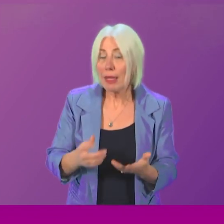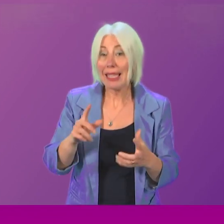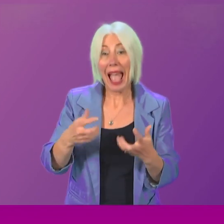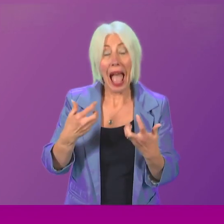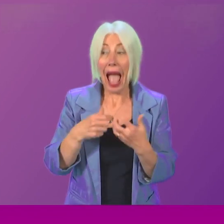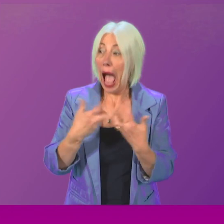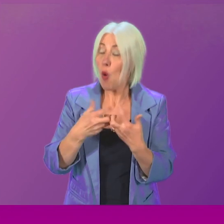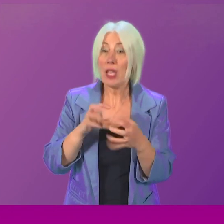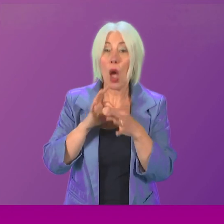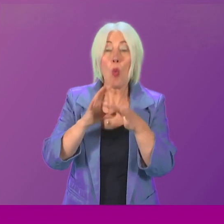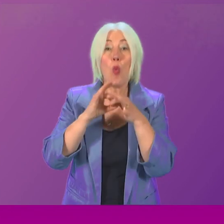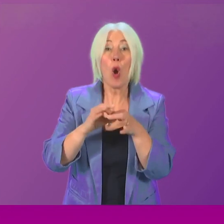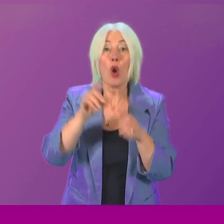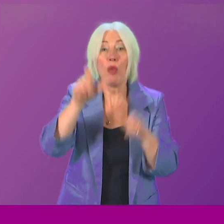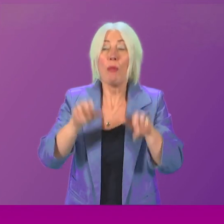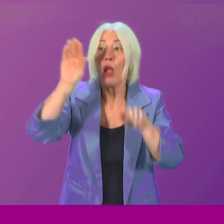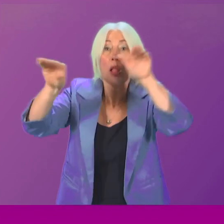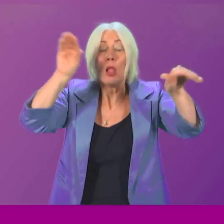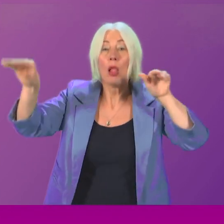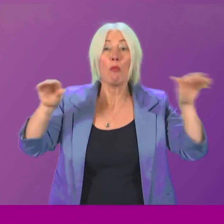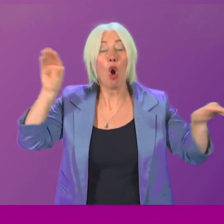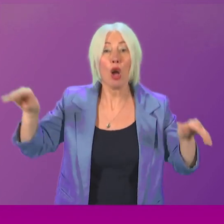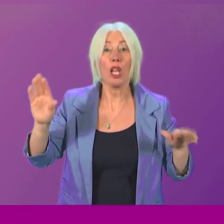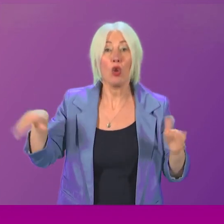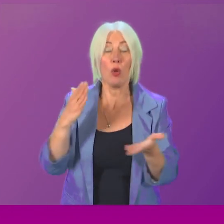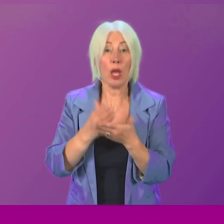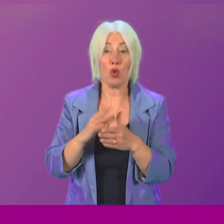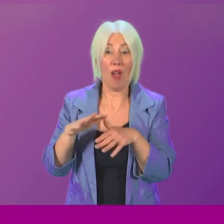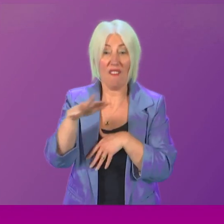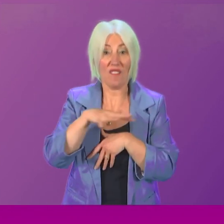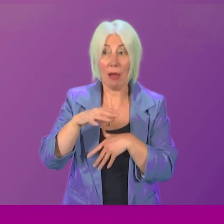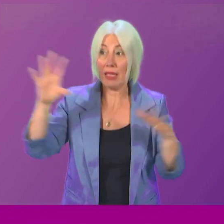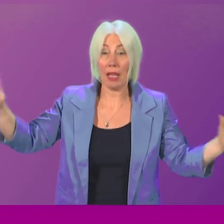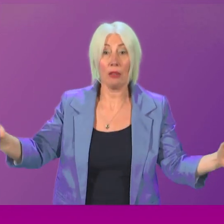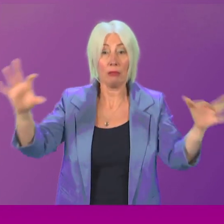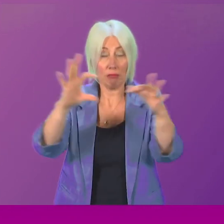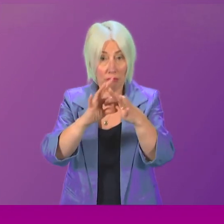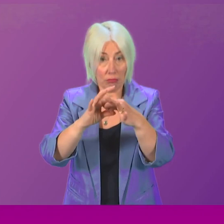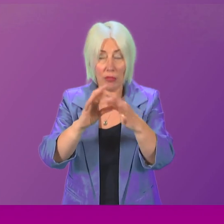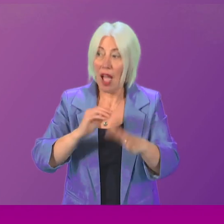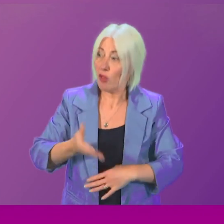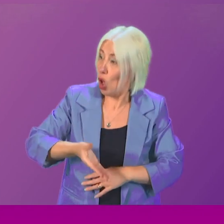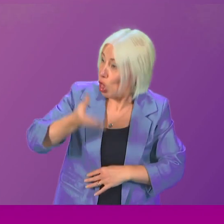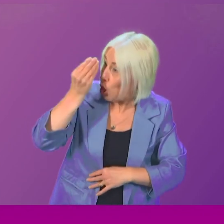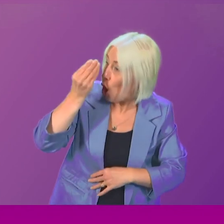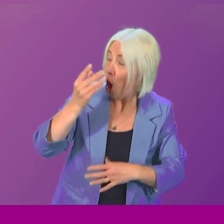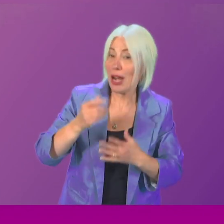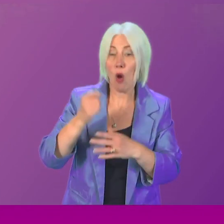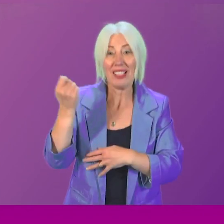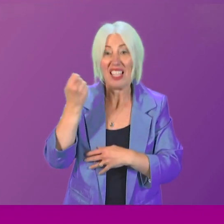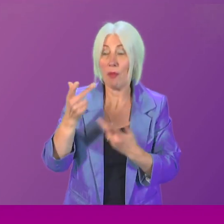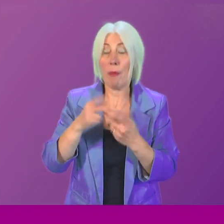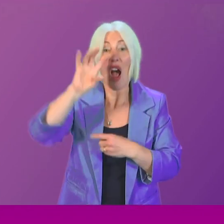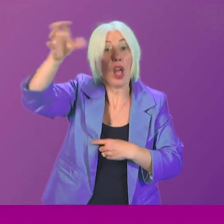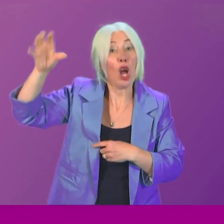internationally across state boundaries to support reuniting families and that it will include learning from how this has been done successfully elsewhere